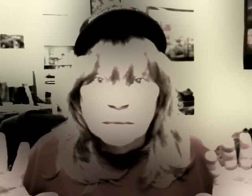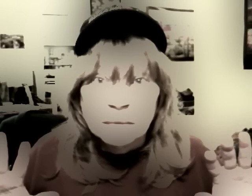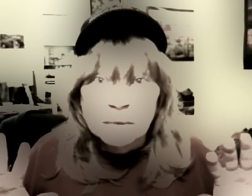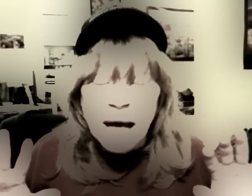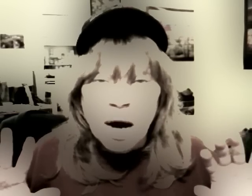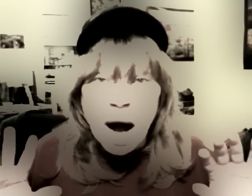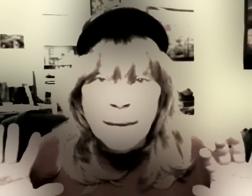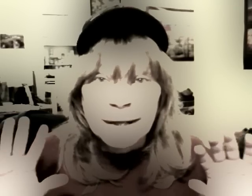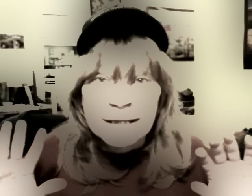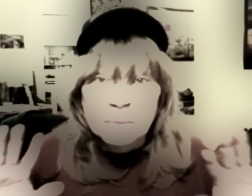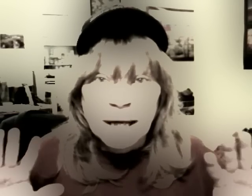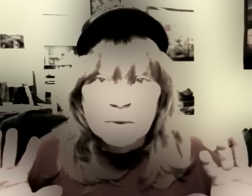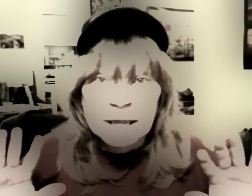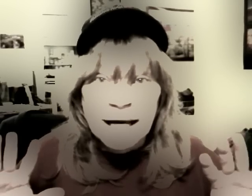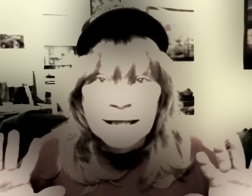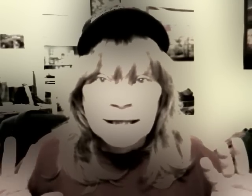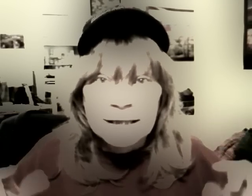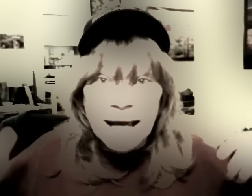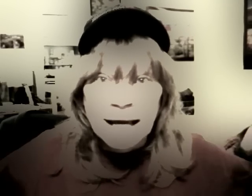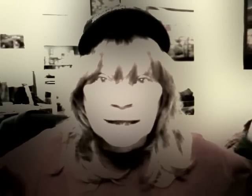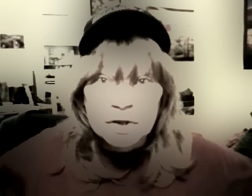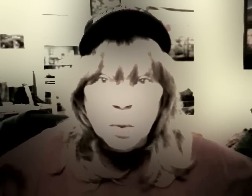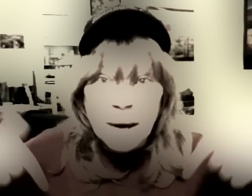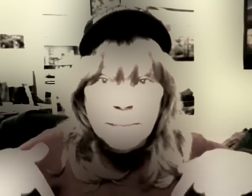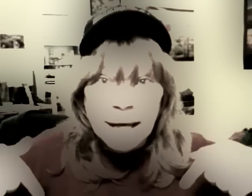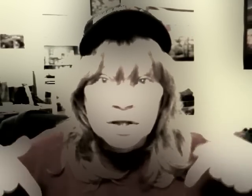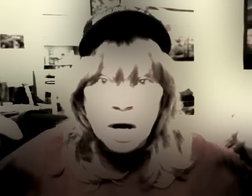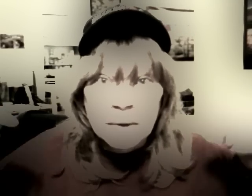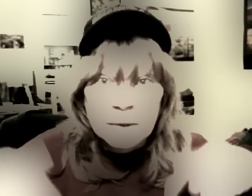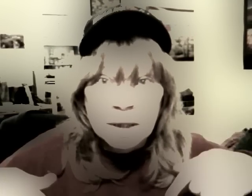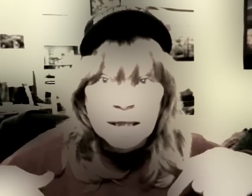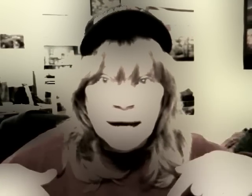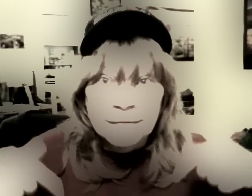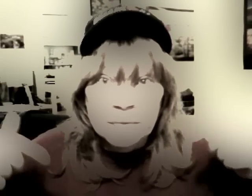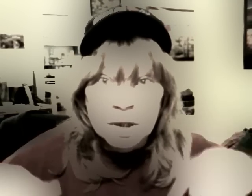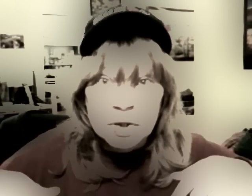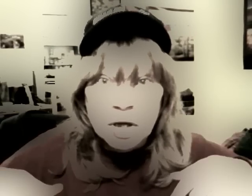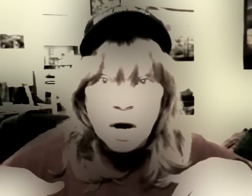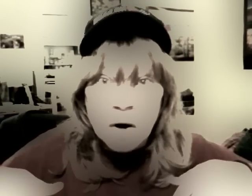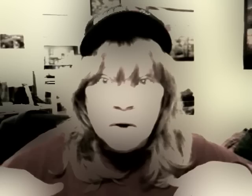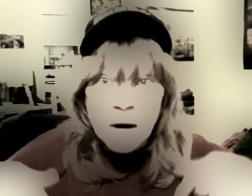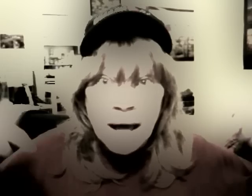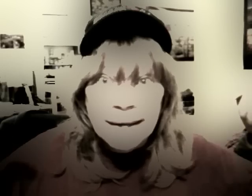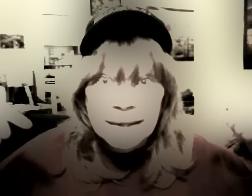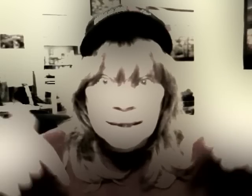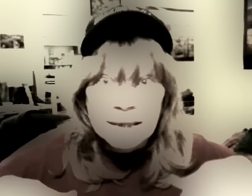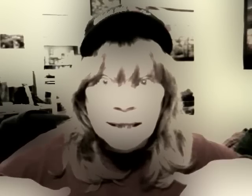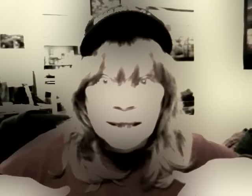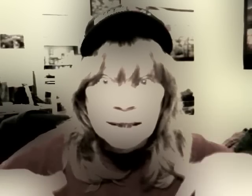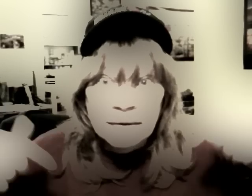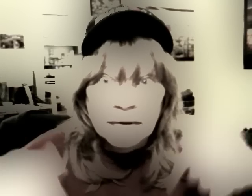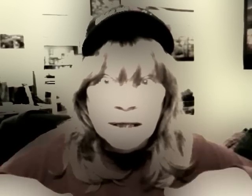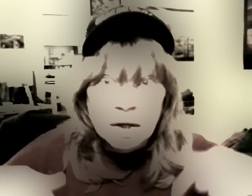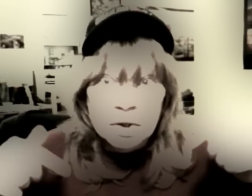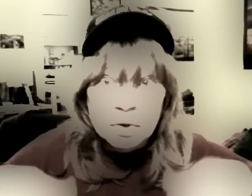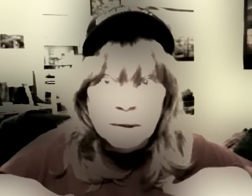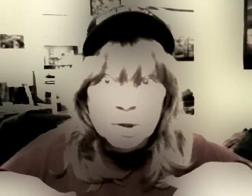Now, I'm going to explain what that is, and there's a webpage already written on it from years ago that's in the video description.